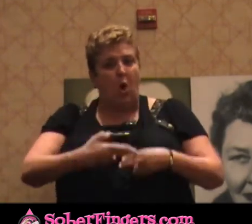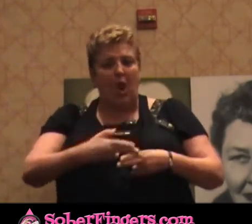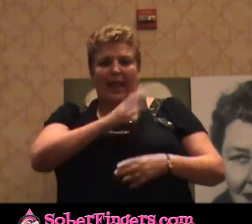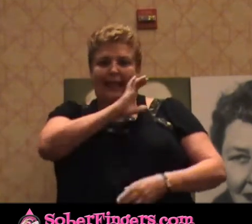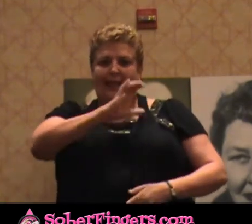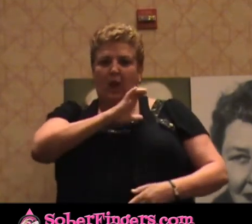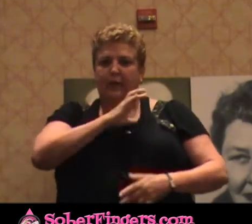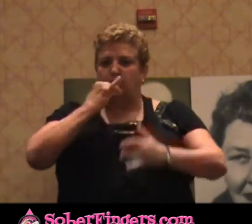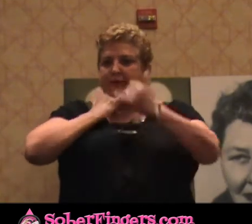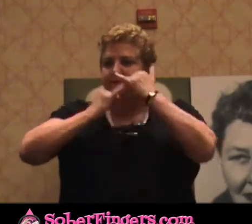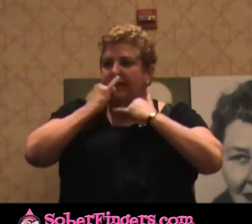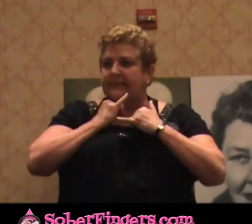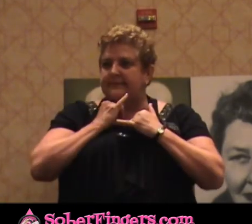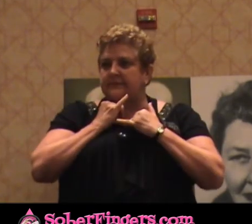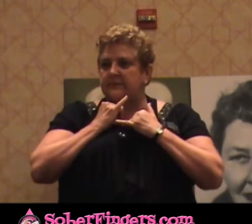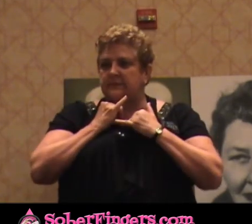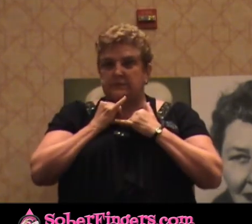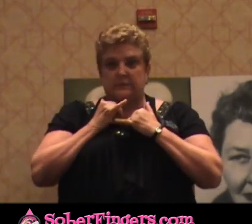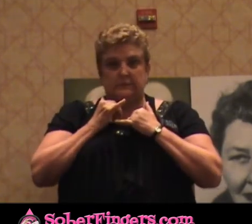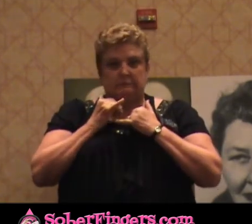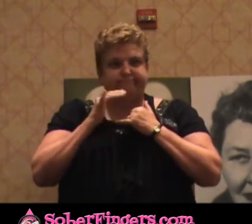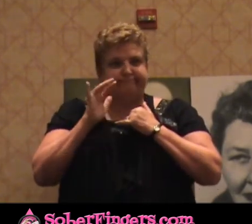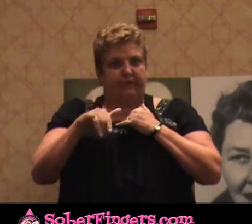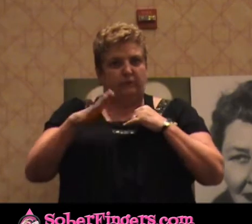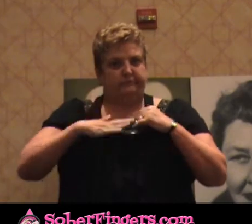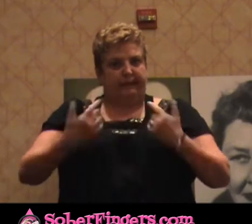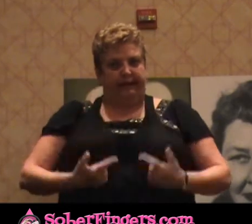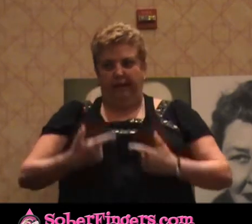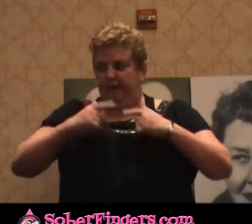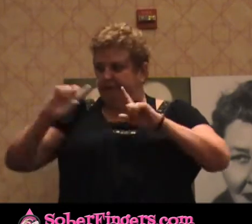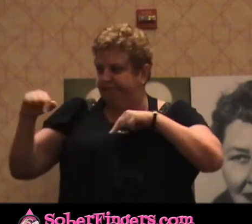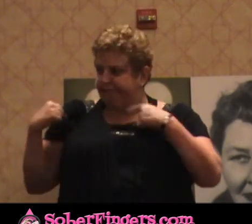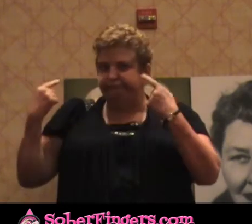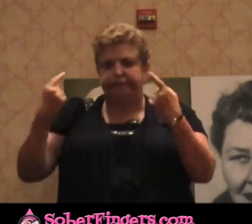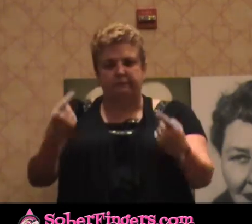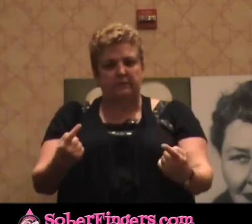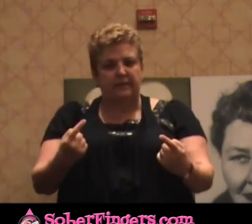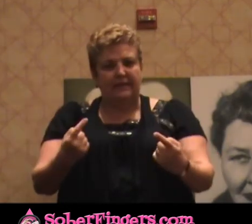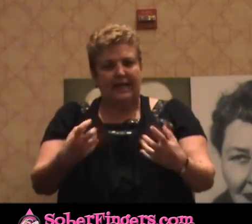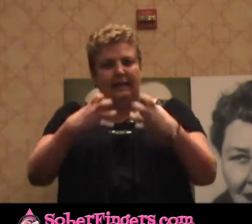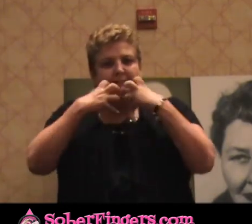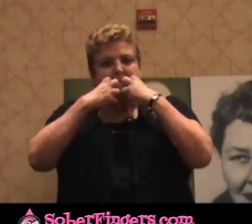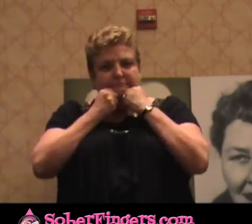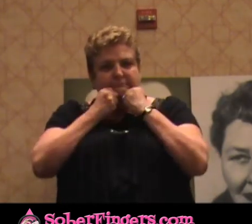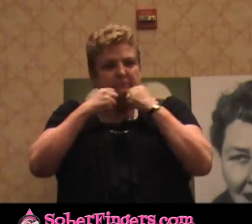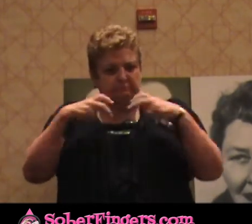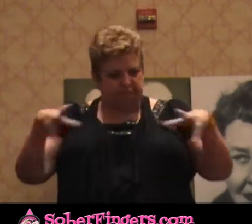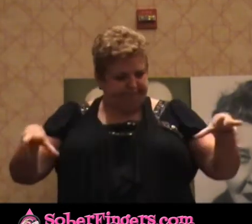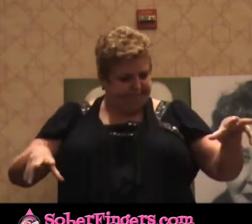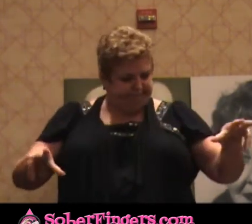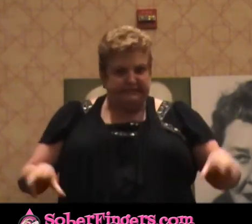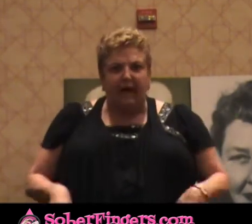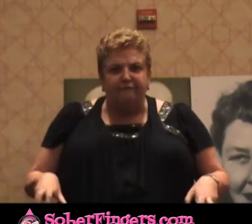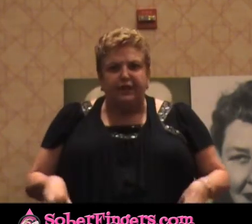was breeded on those character defects. To be selfish was necessary in the world that I came from.